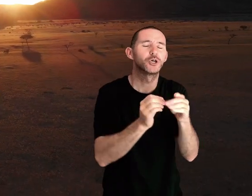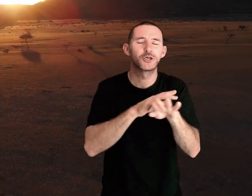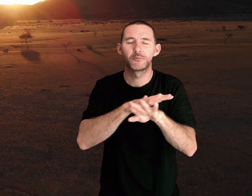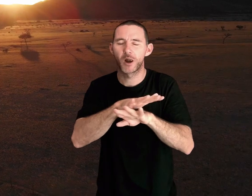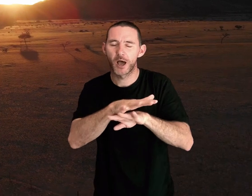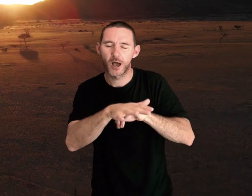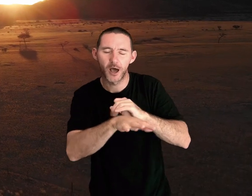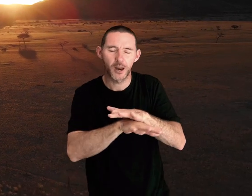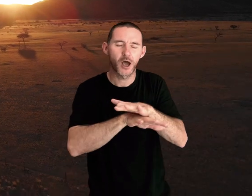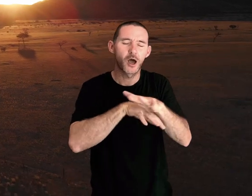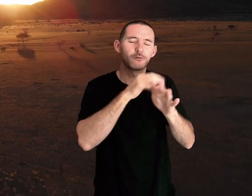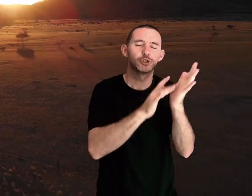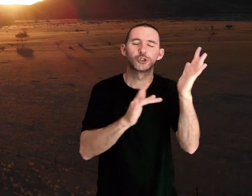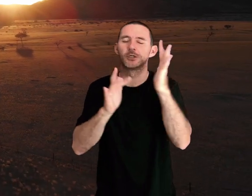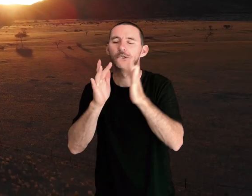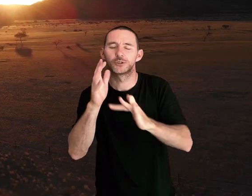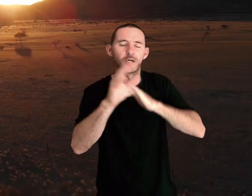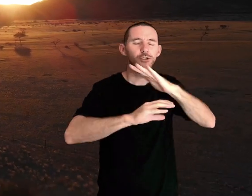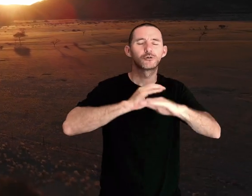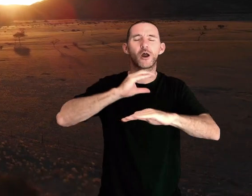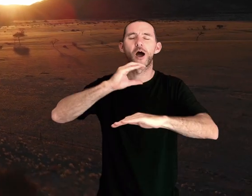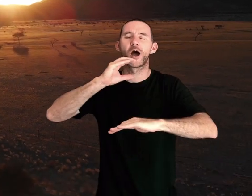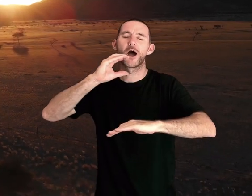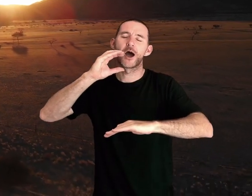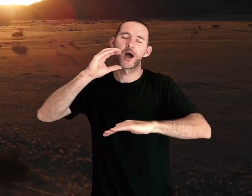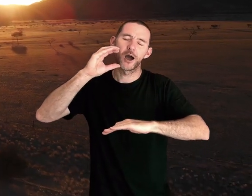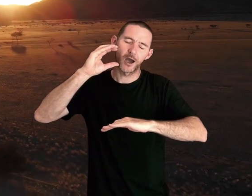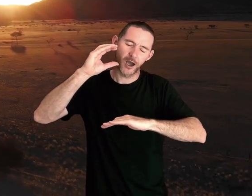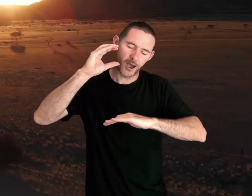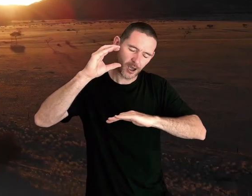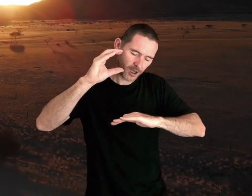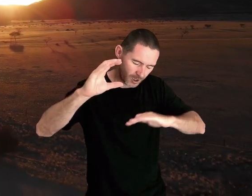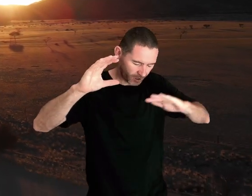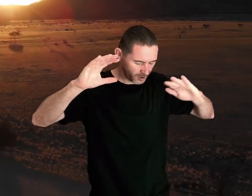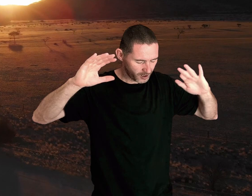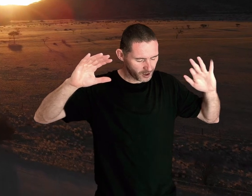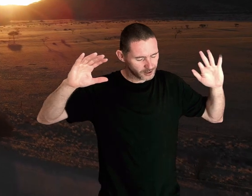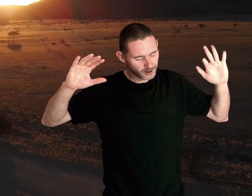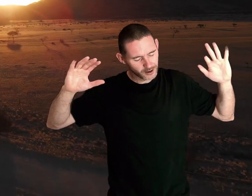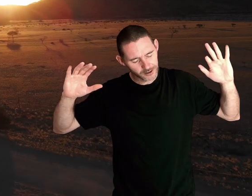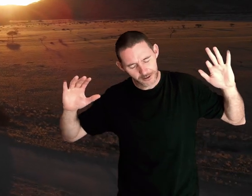precious blood of Jesus Christ Christ